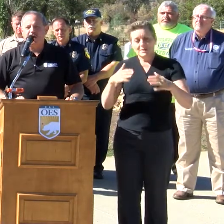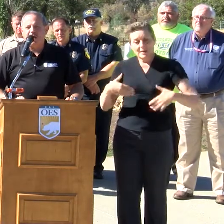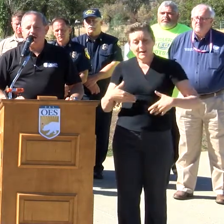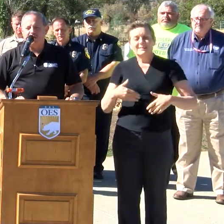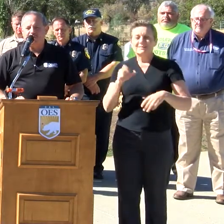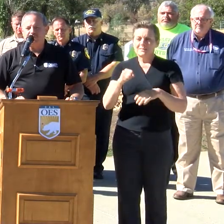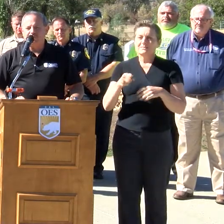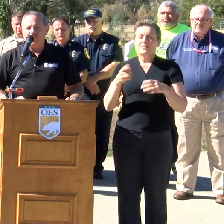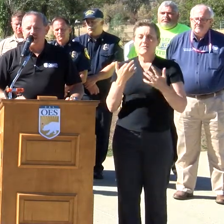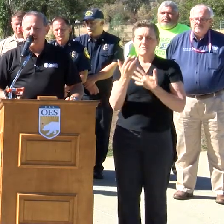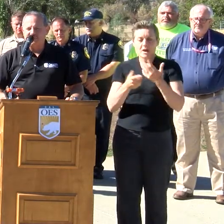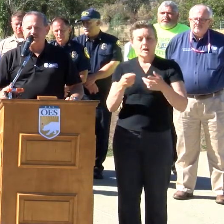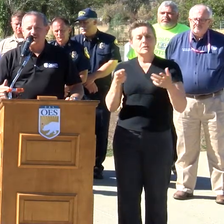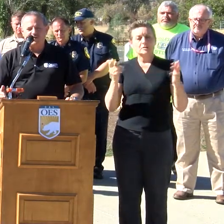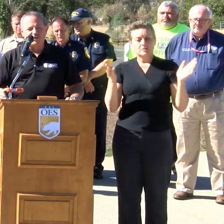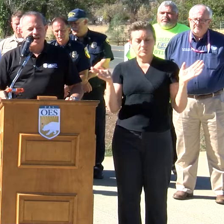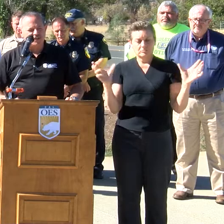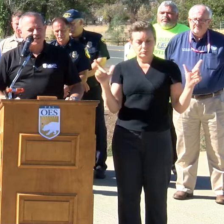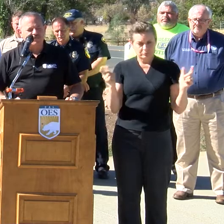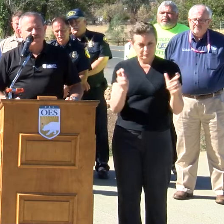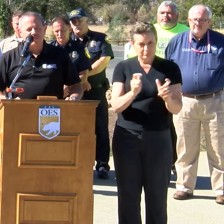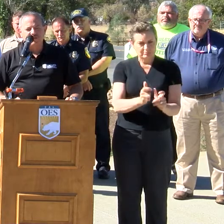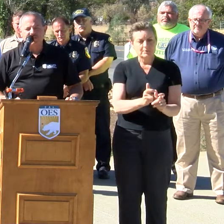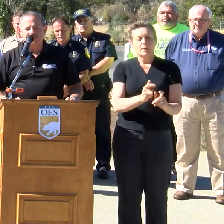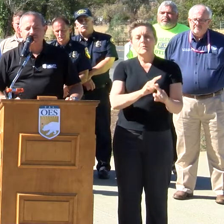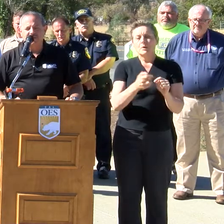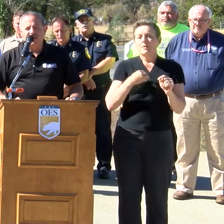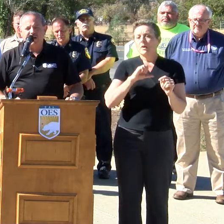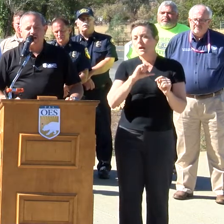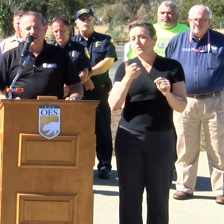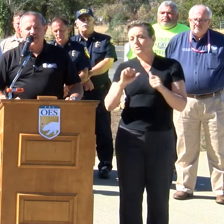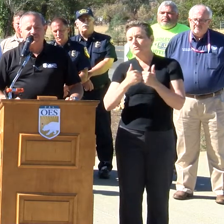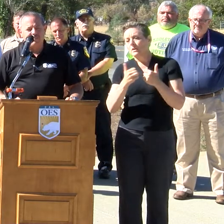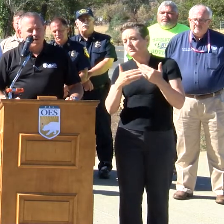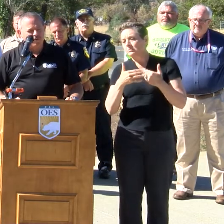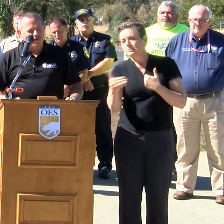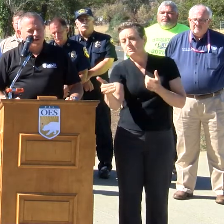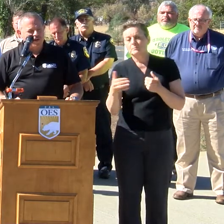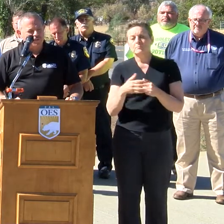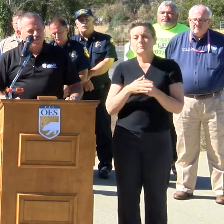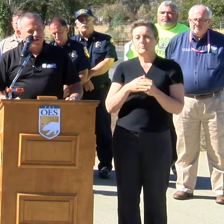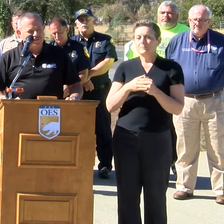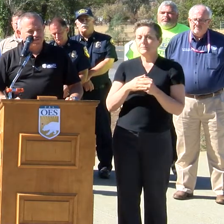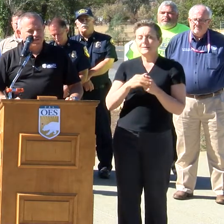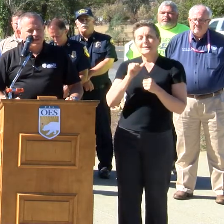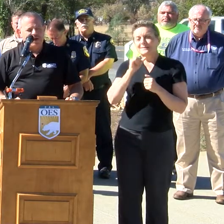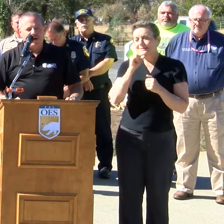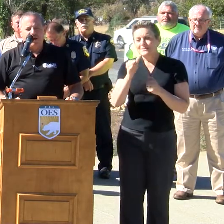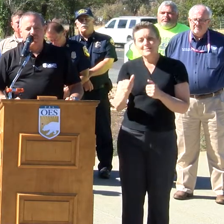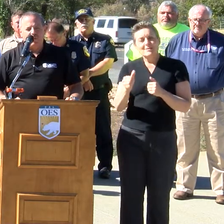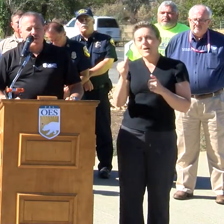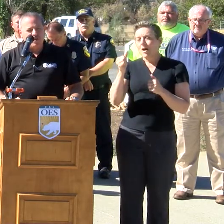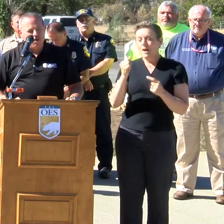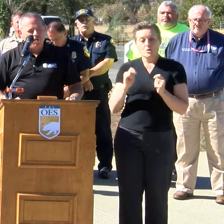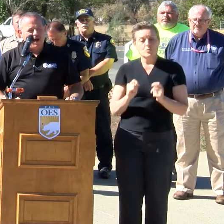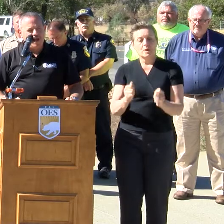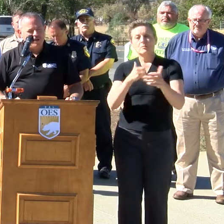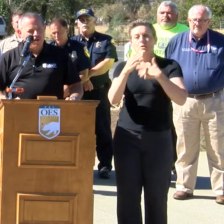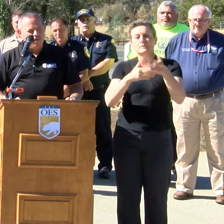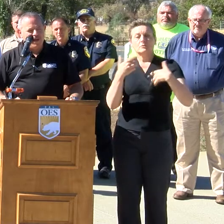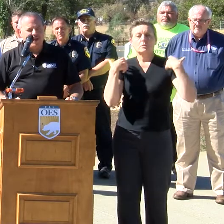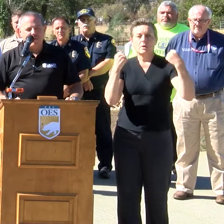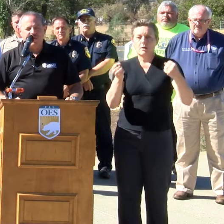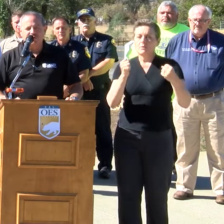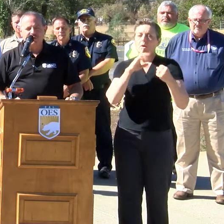we have these other challenges in front of us. It's a marathon, not a sprint. But we know,